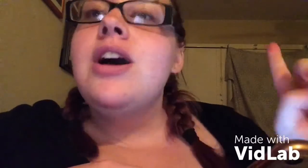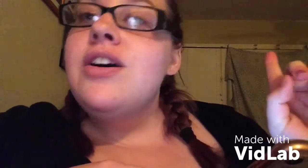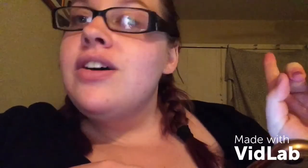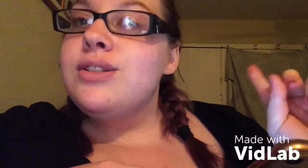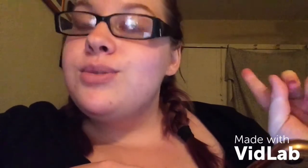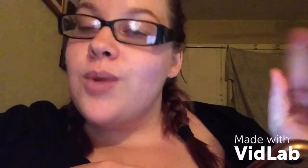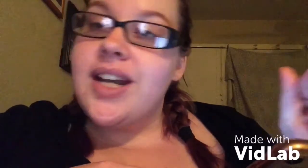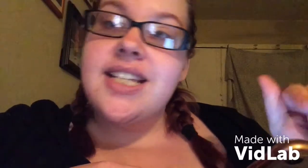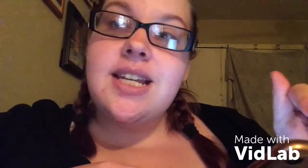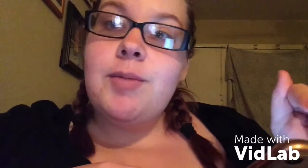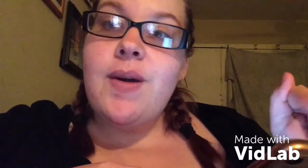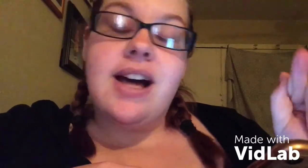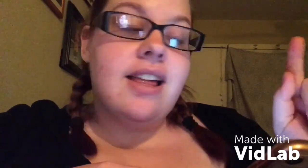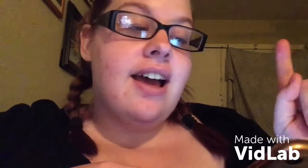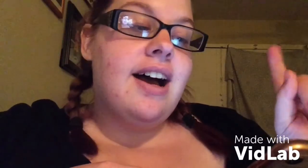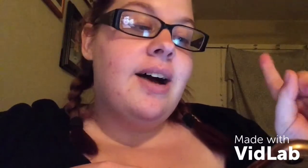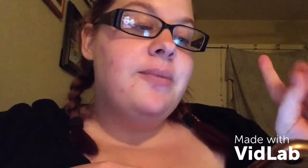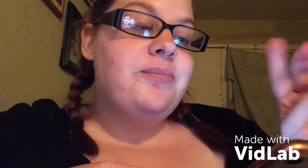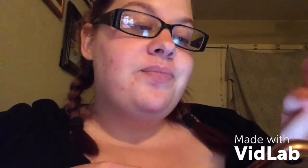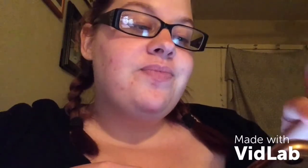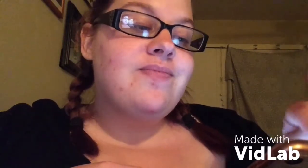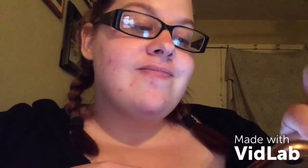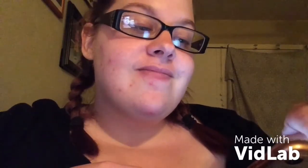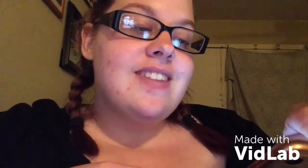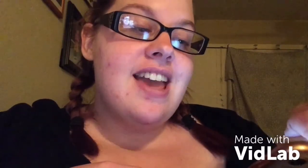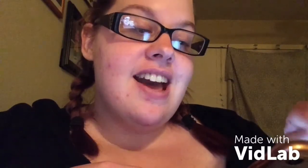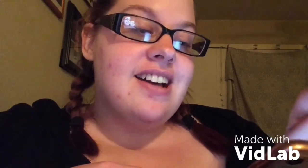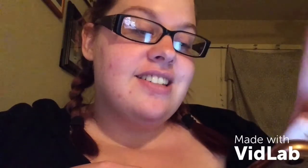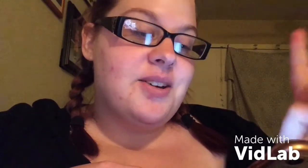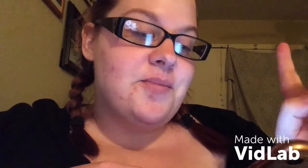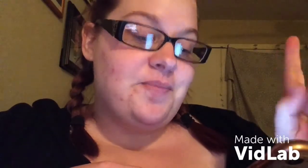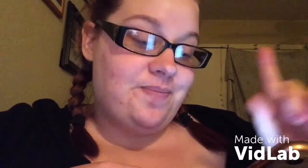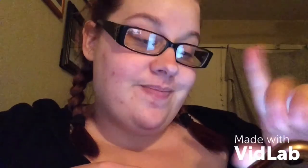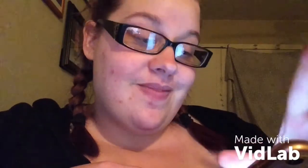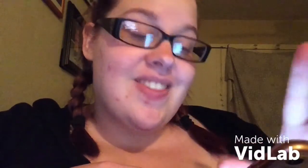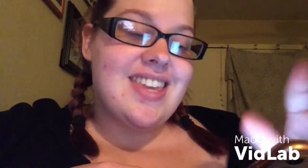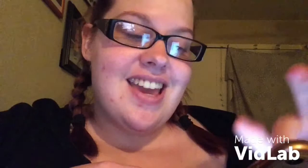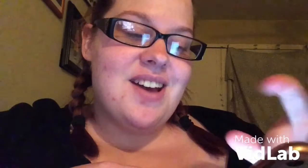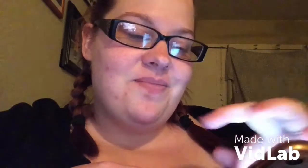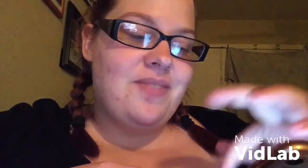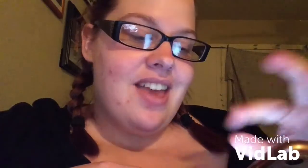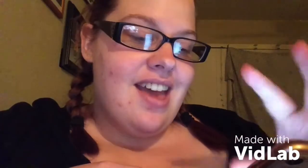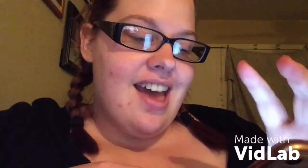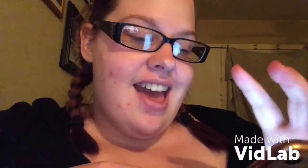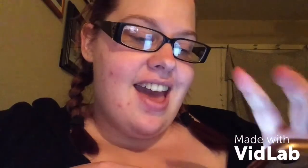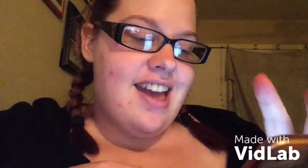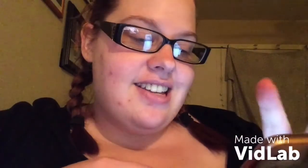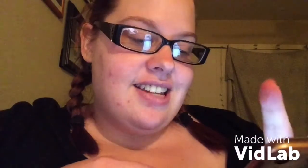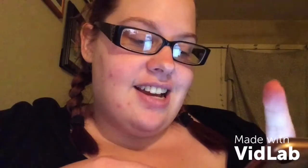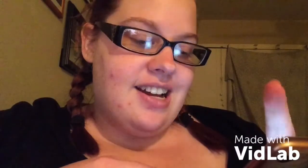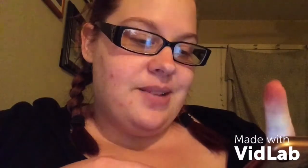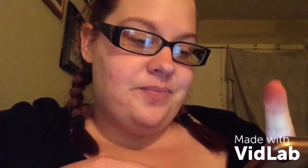running CWL. Um, yeah, so, yeah, and, um,